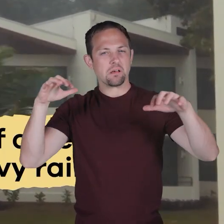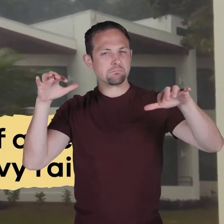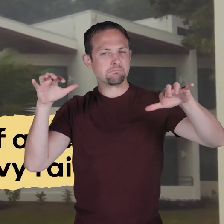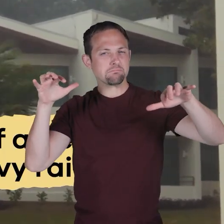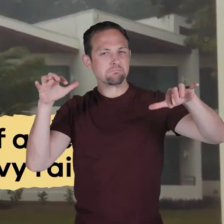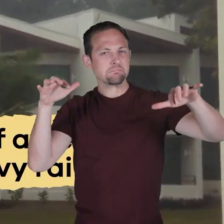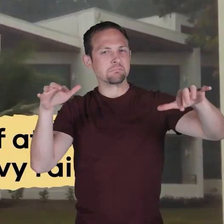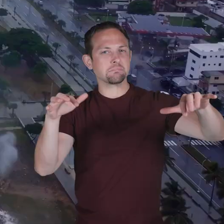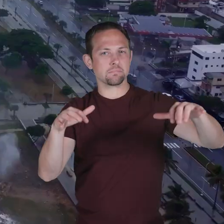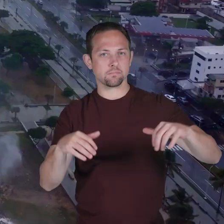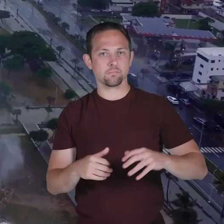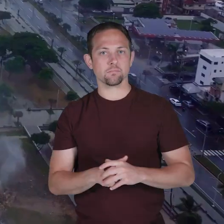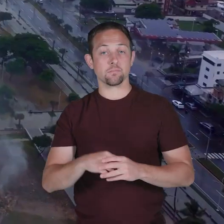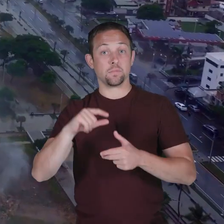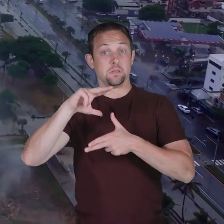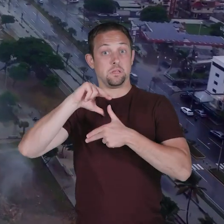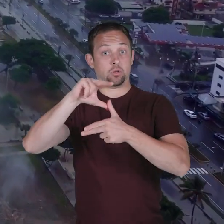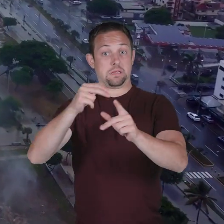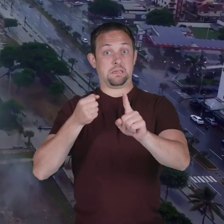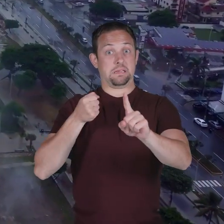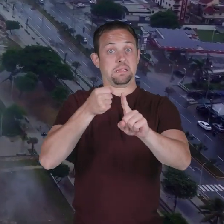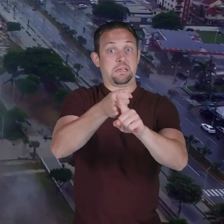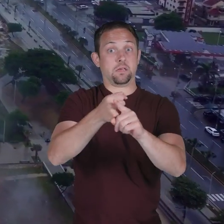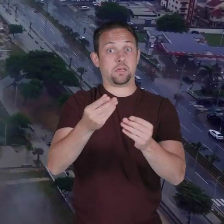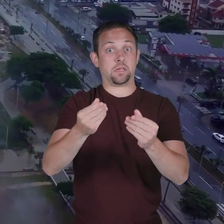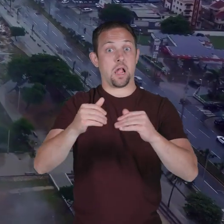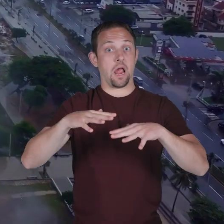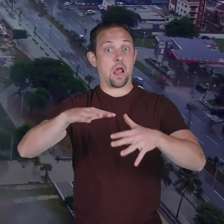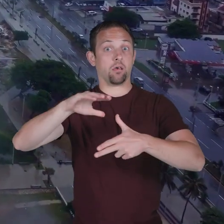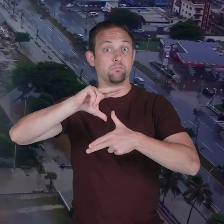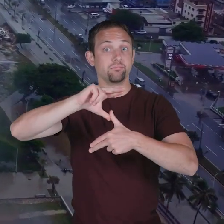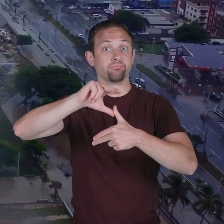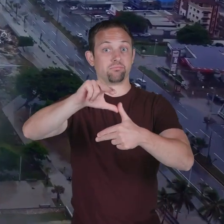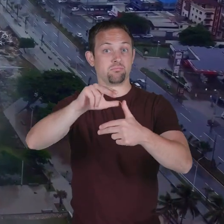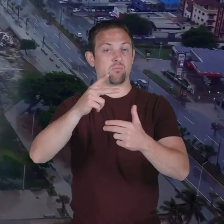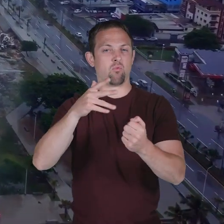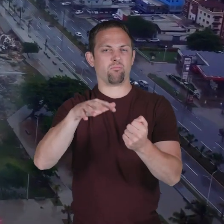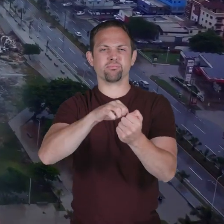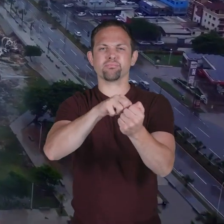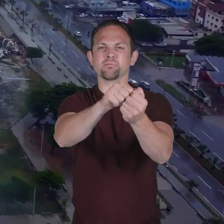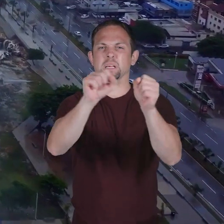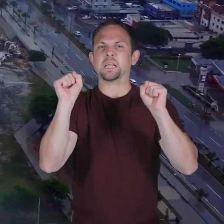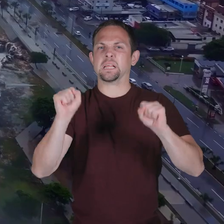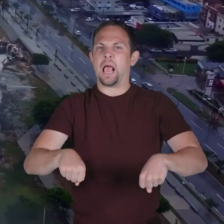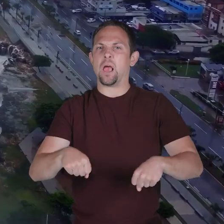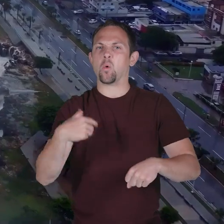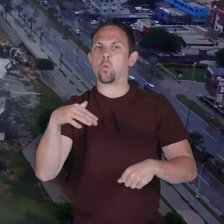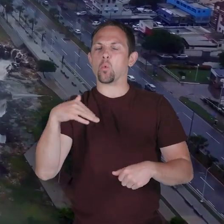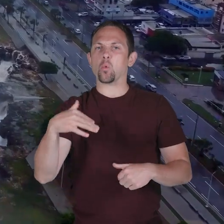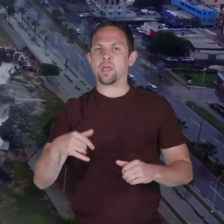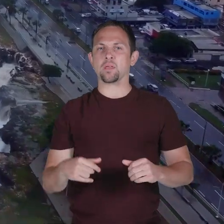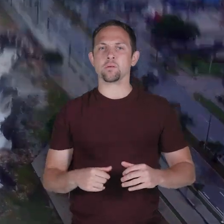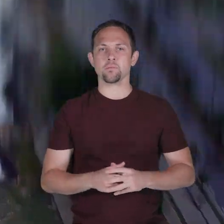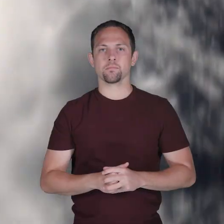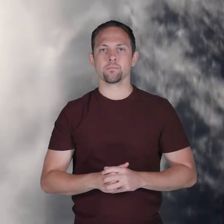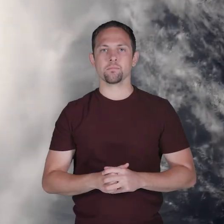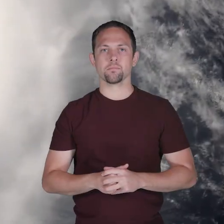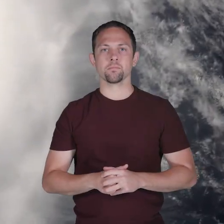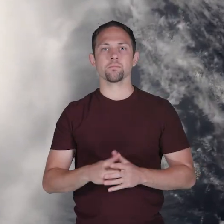rain. If a hurricane hits a land mass, it can cause a lot of destruction. So how